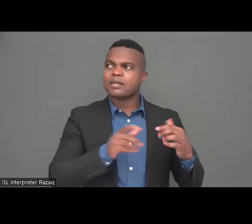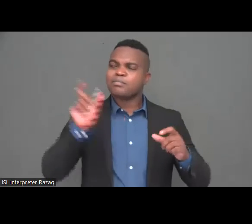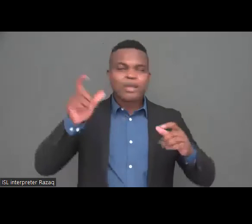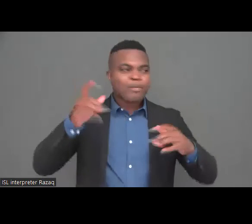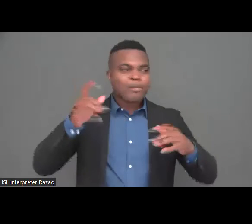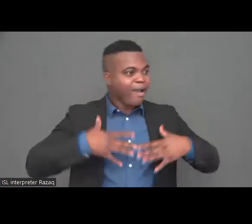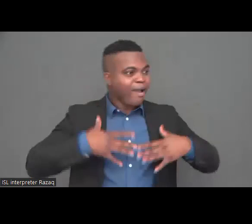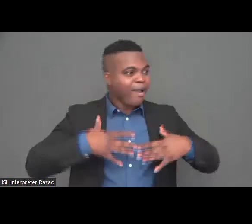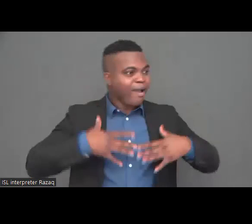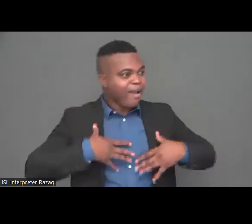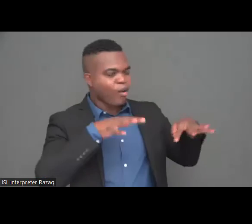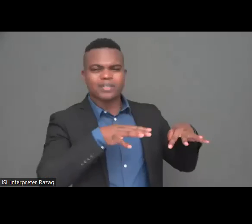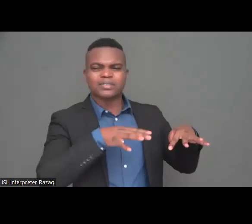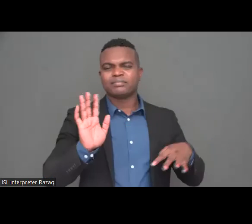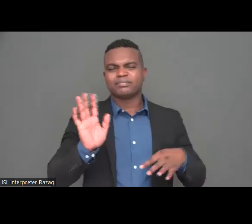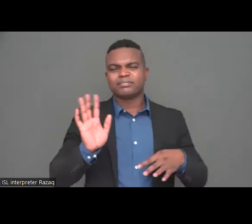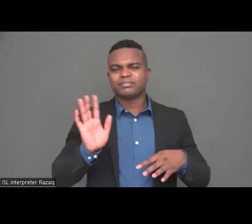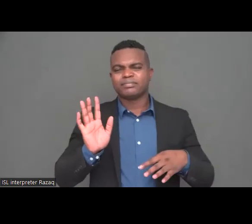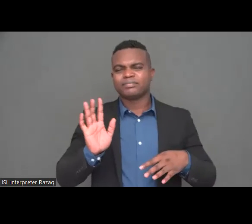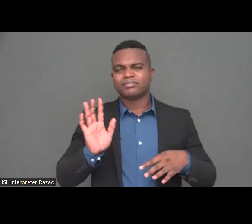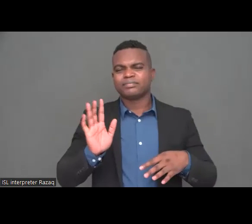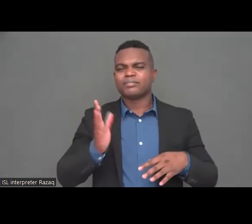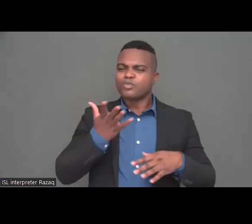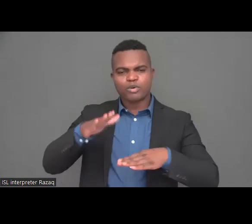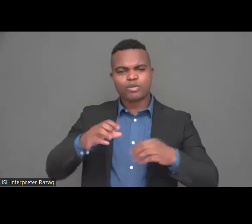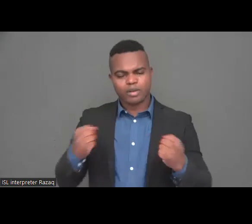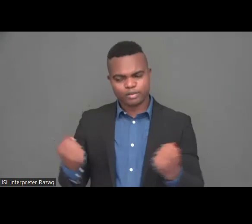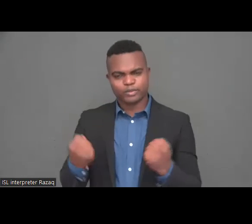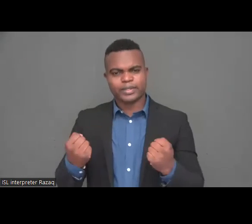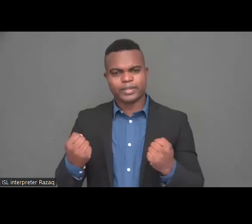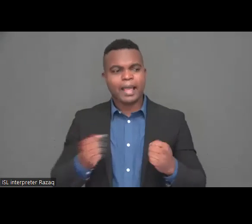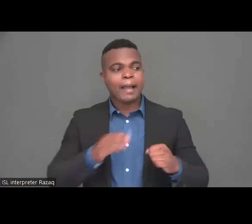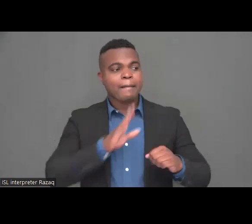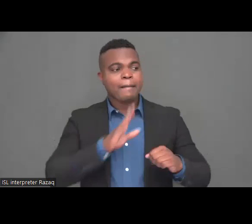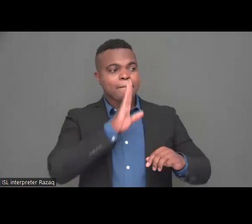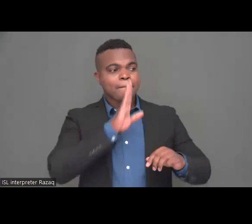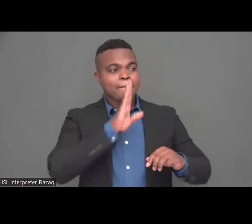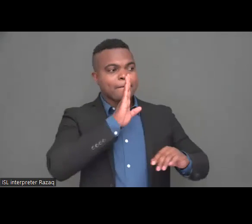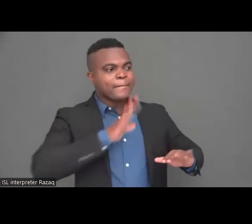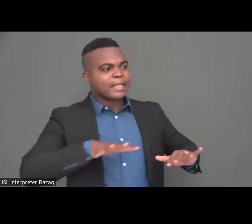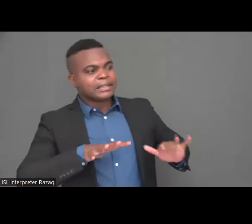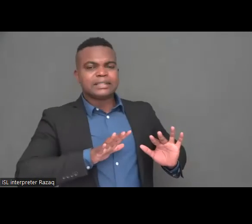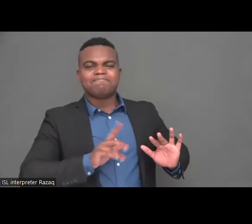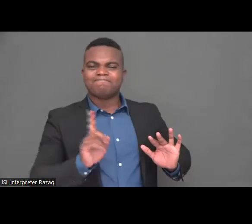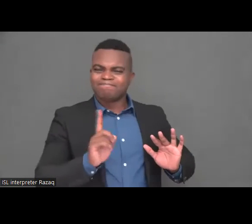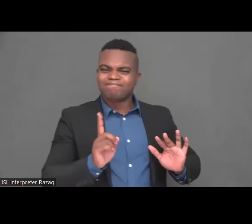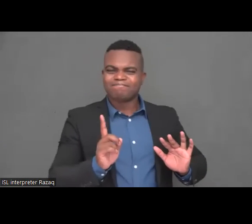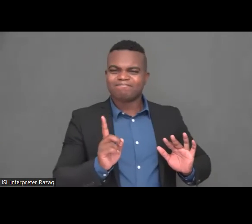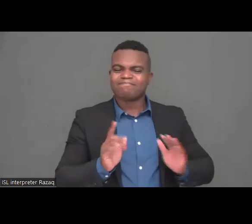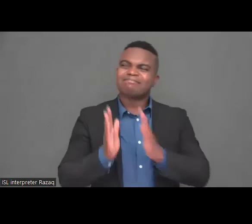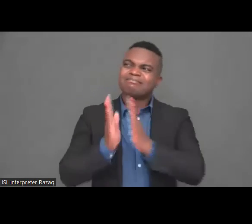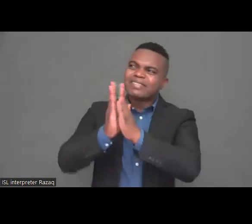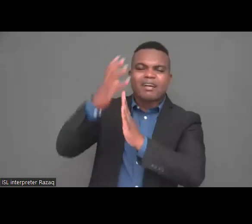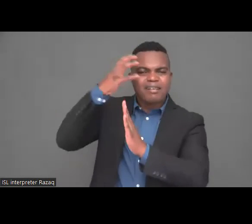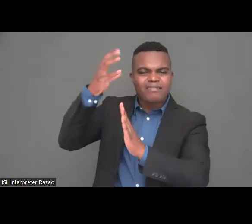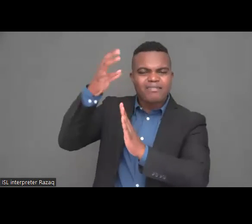call your governments upon your governments for help for Ukraine to actions to no fly zones if you